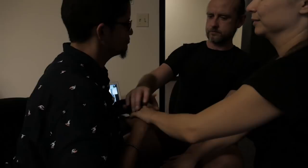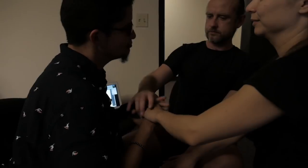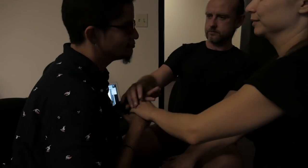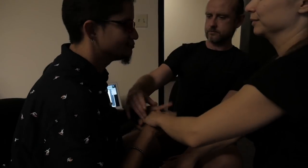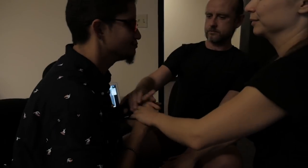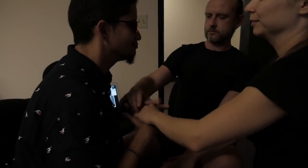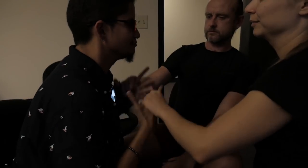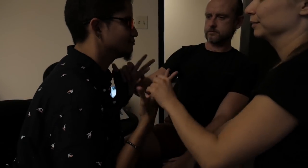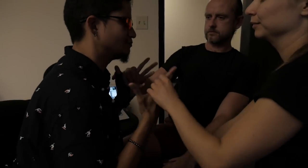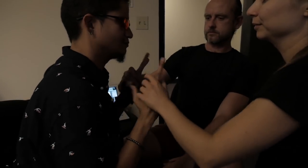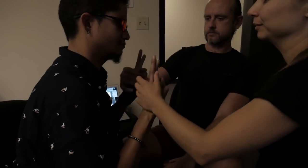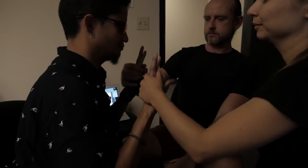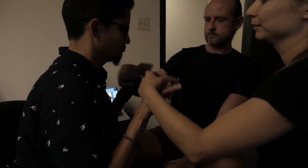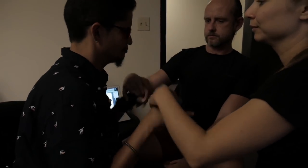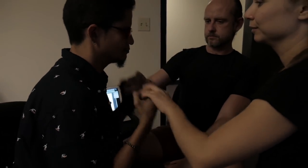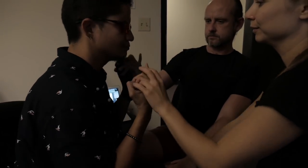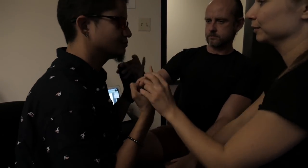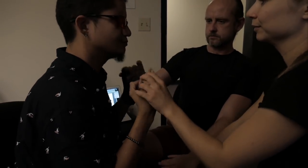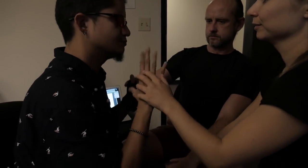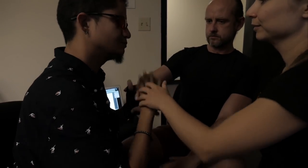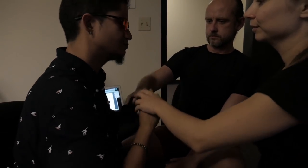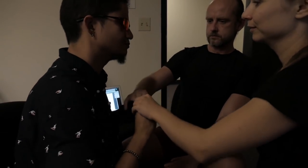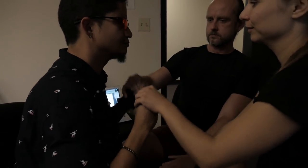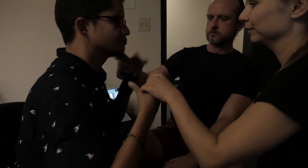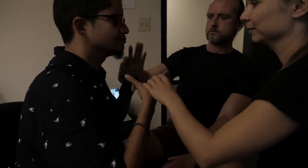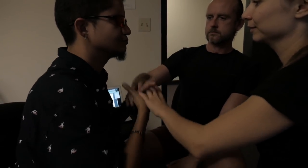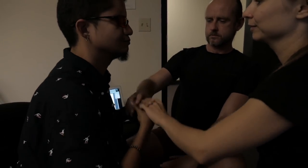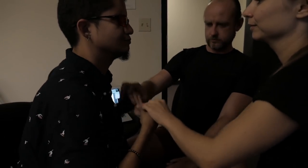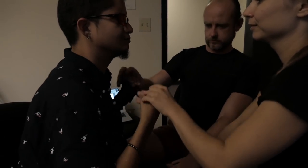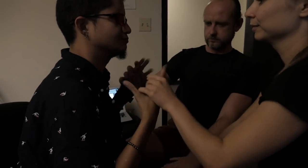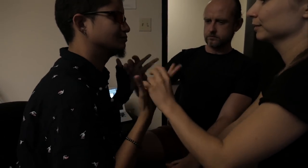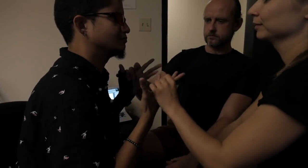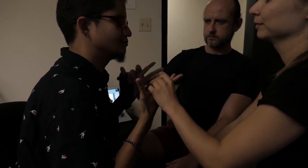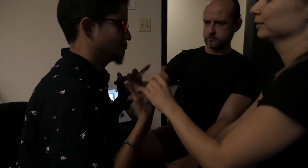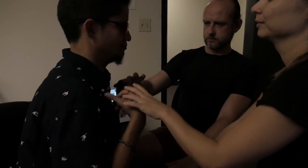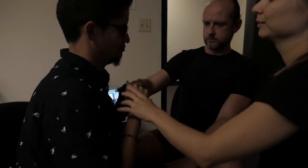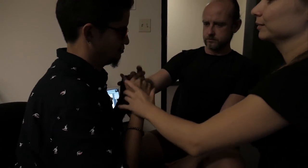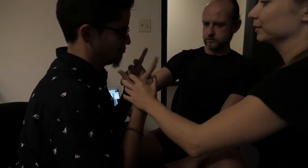We need to translate Romeo and Juliet's story into touch.